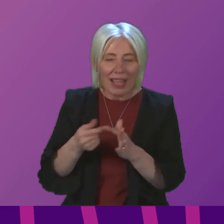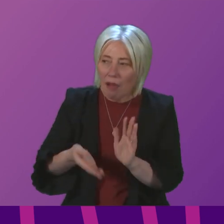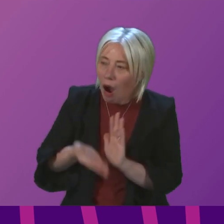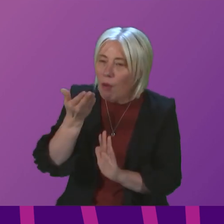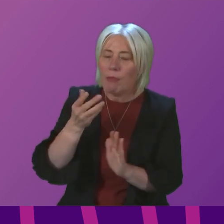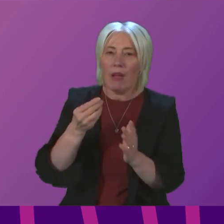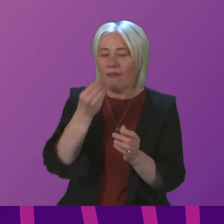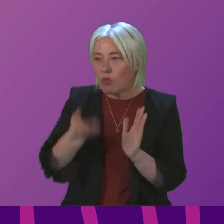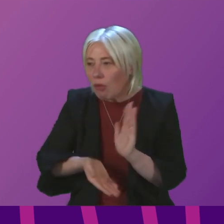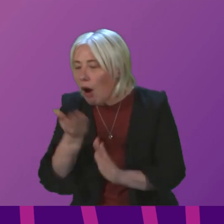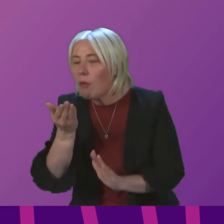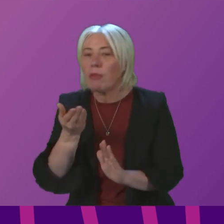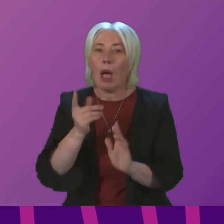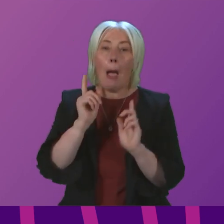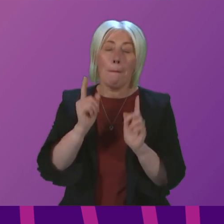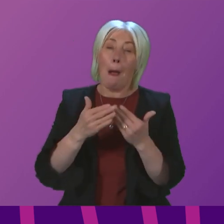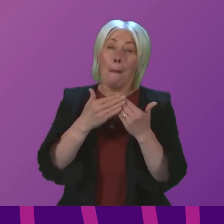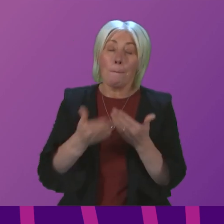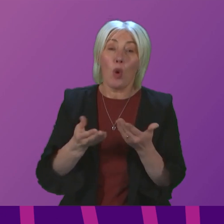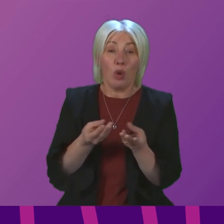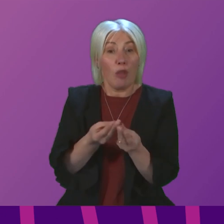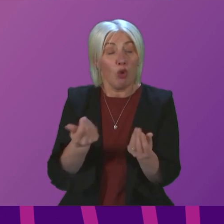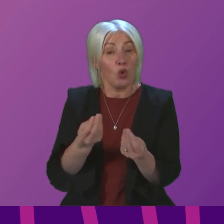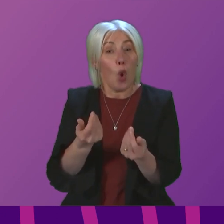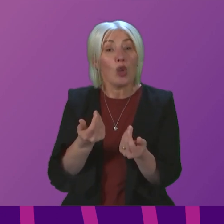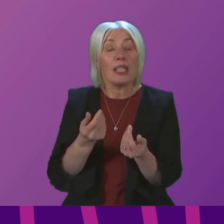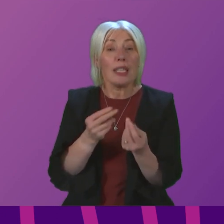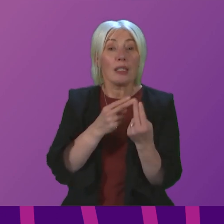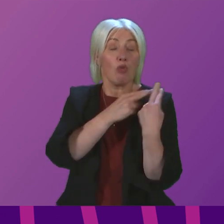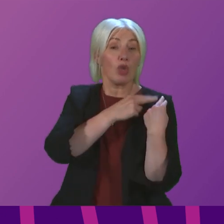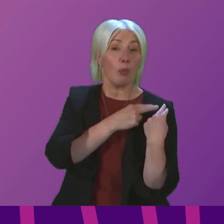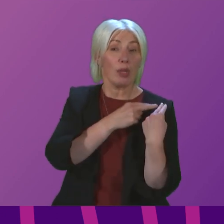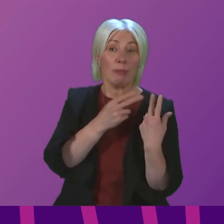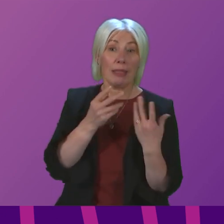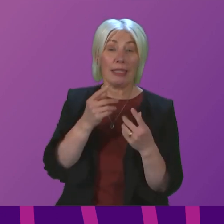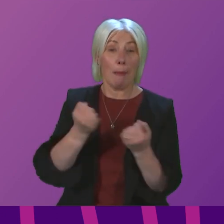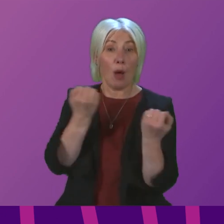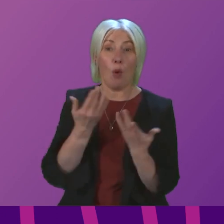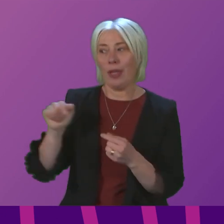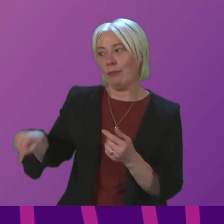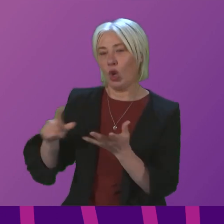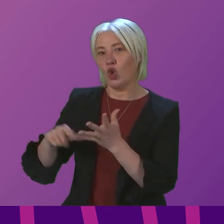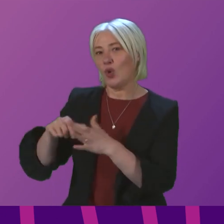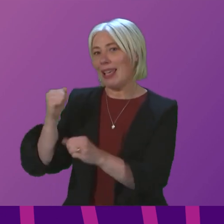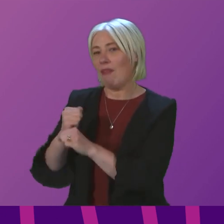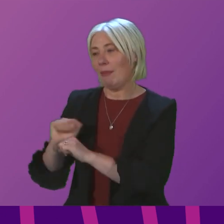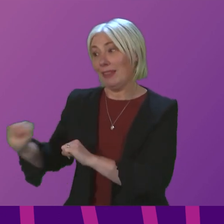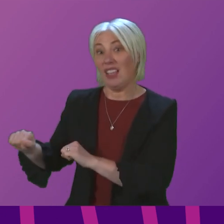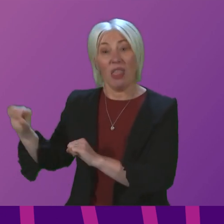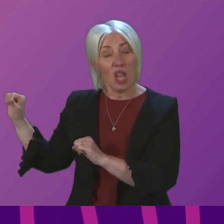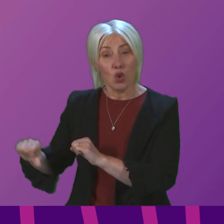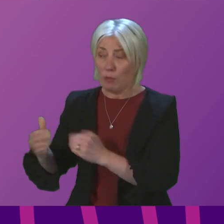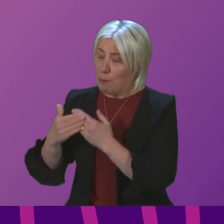that most of the resources and levers to tackle this crisis lie with the UK Government and we need to see the UK Government do